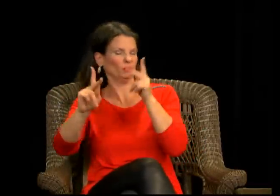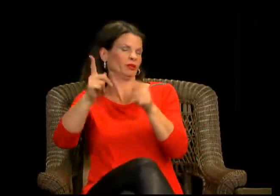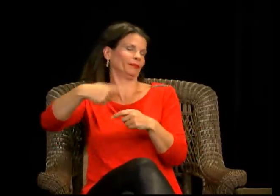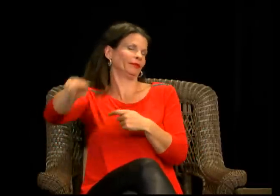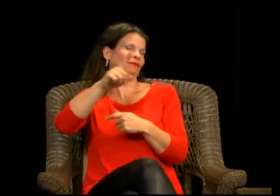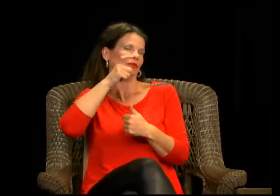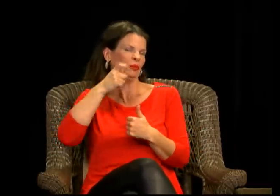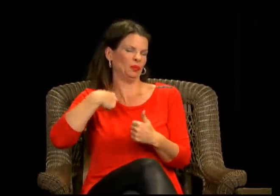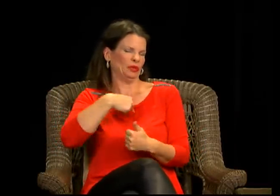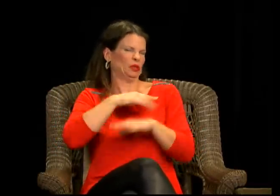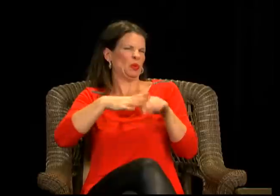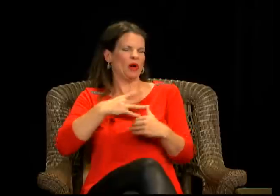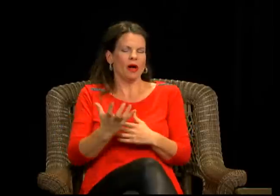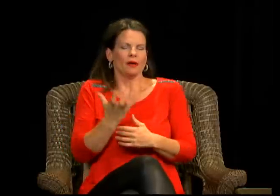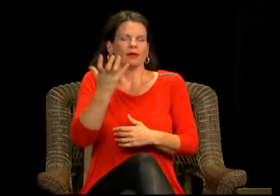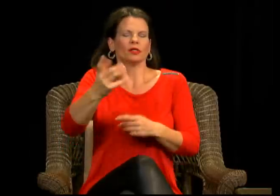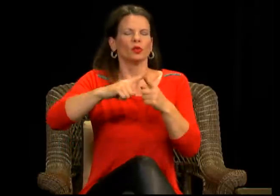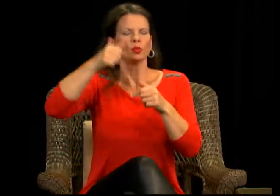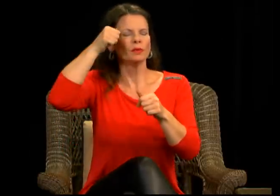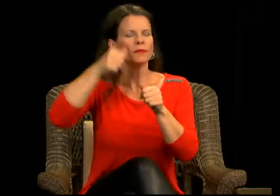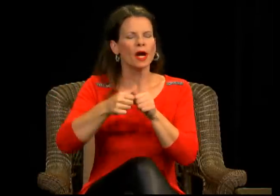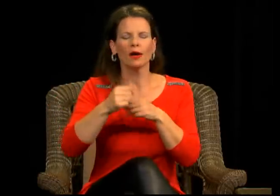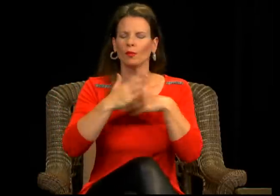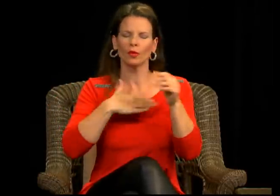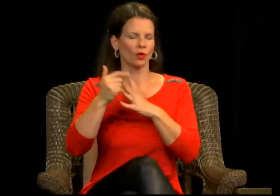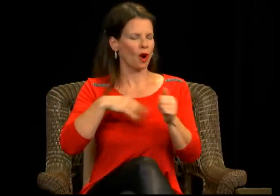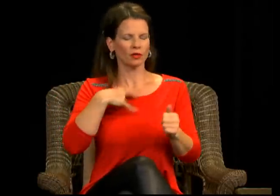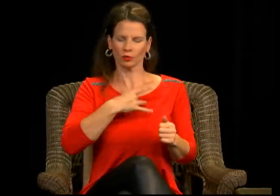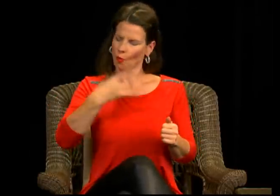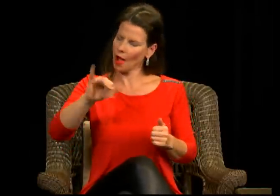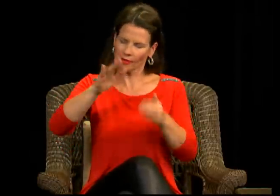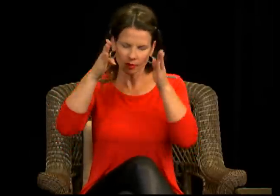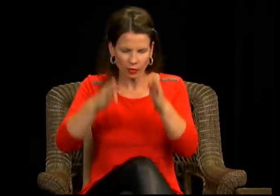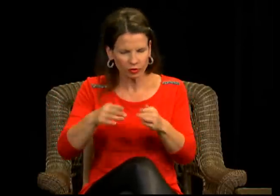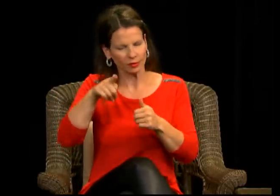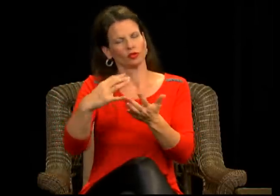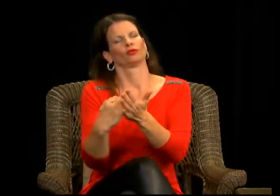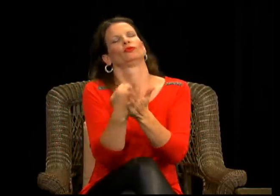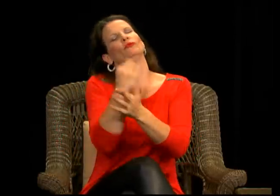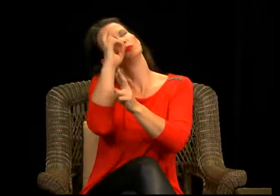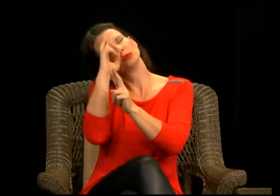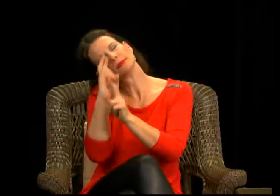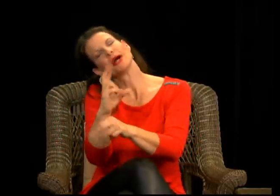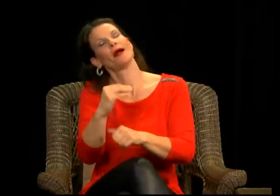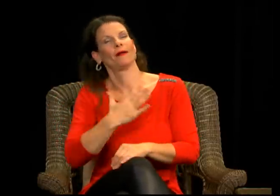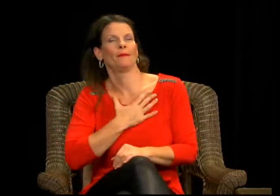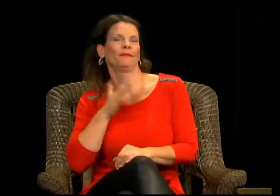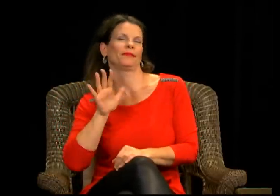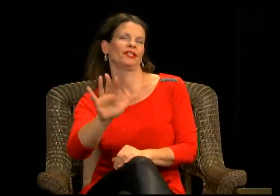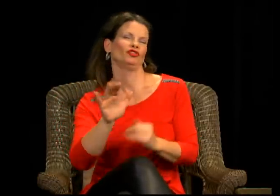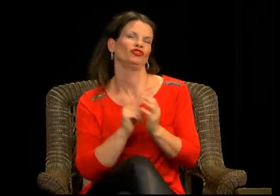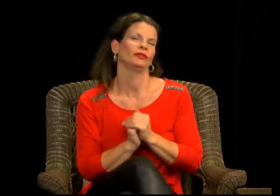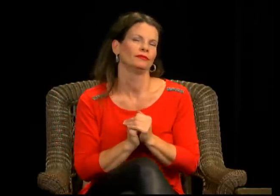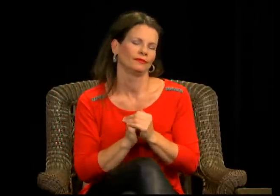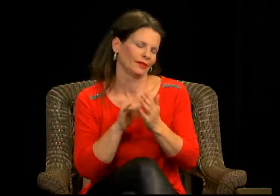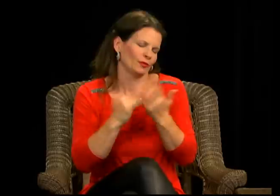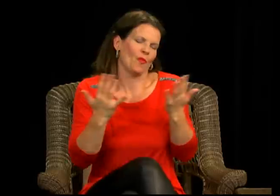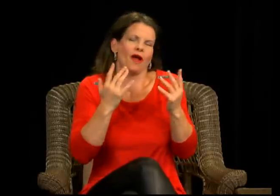season and share with people, share. It doesn't matter if the person is not your favorite person, just try to share